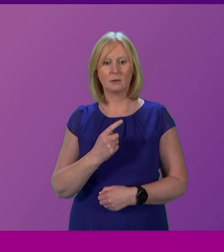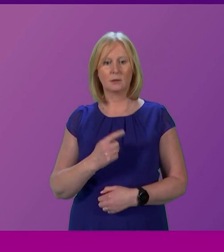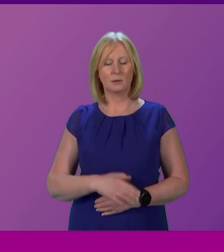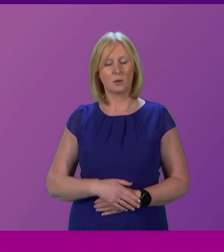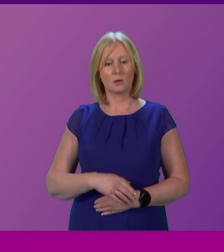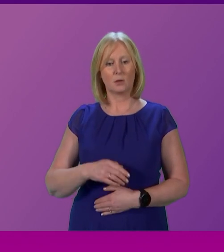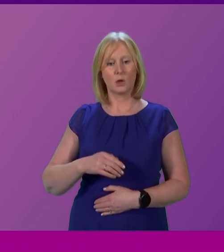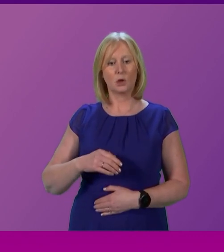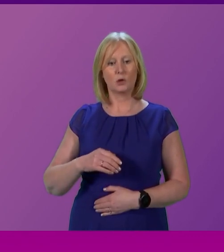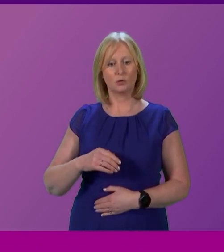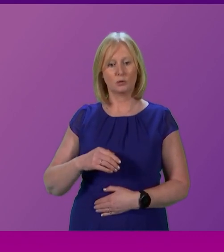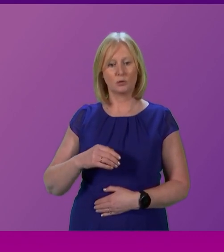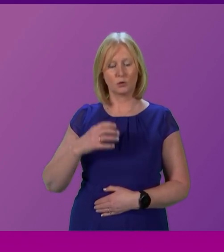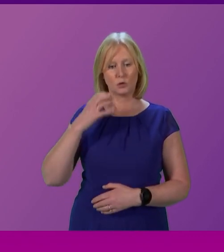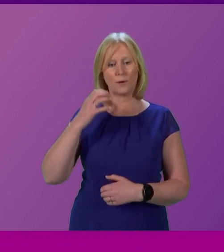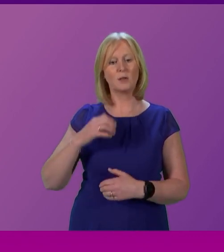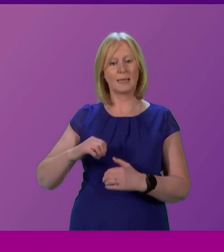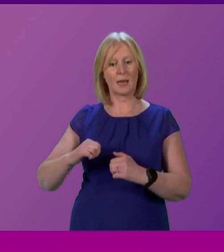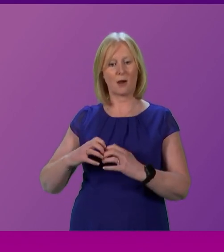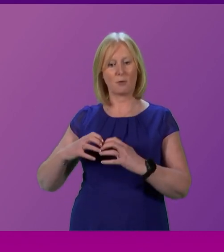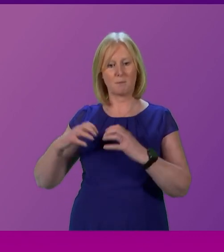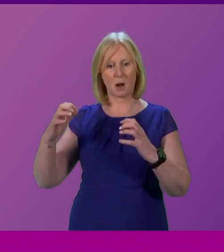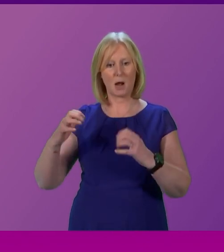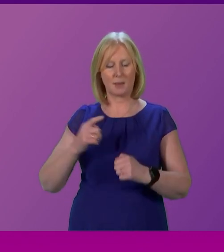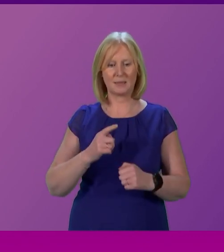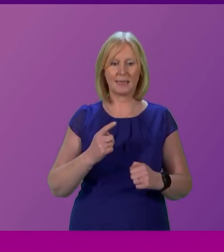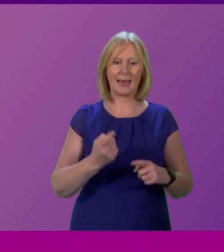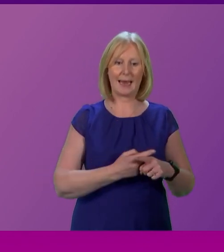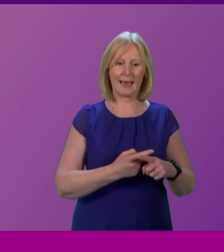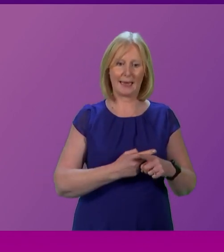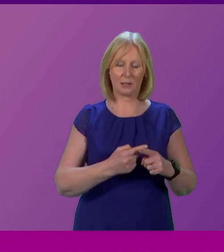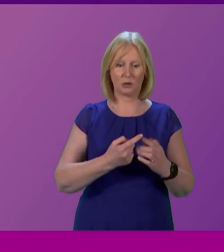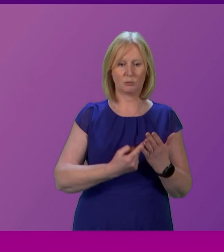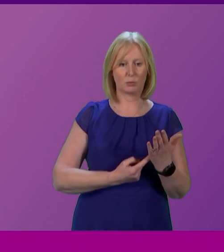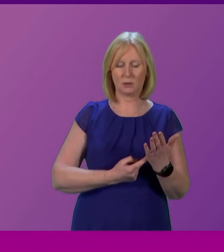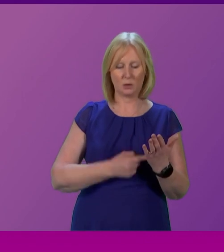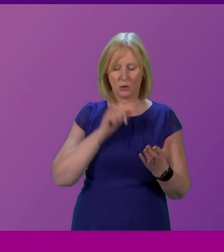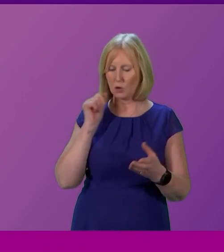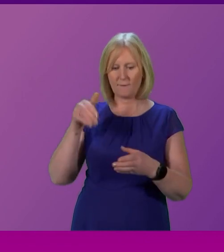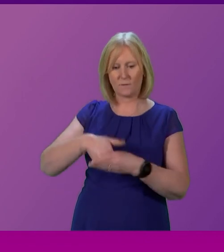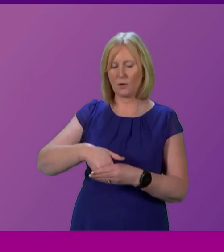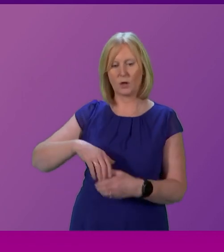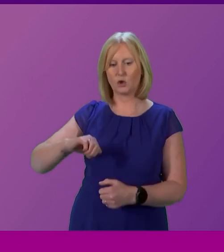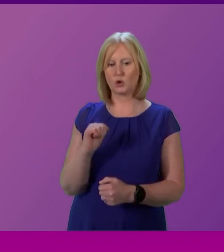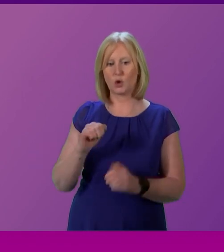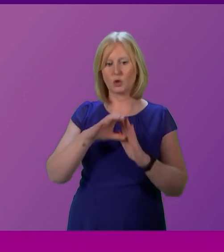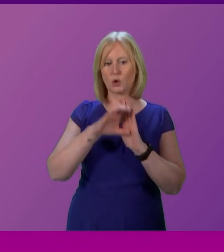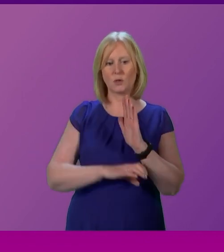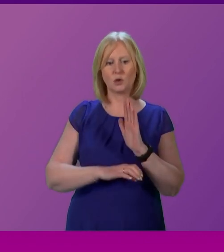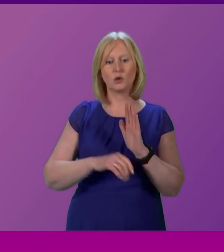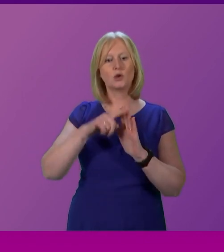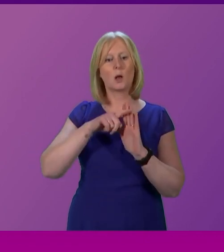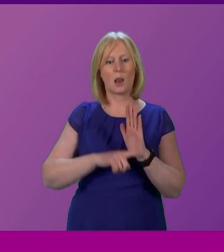of Parliament is a distinctively English principle which has no counterpart in Scottish constitutional law.